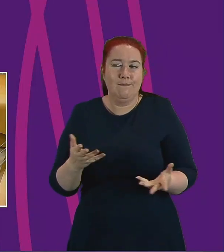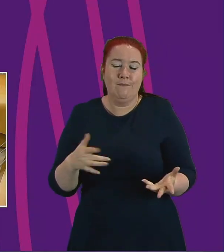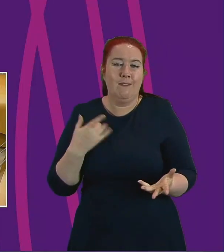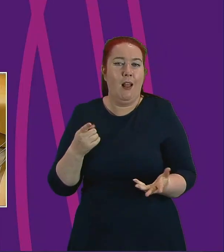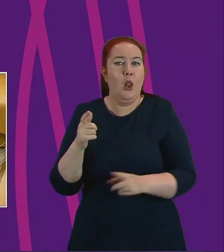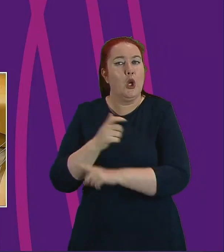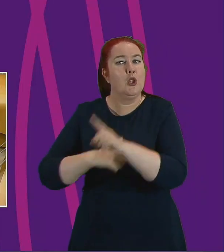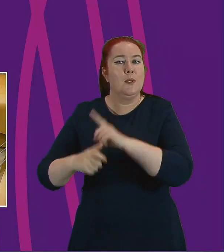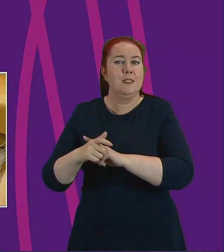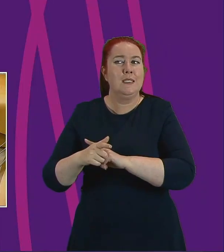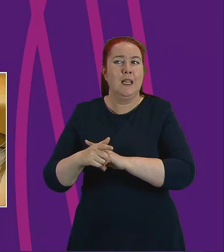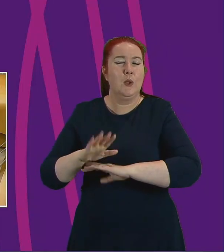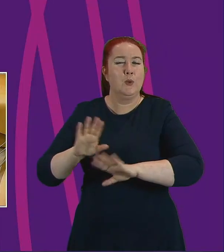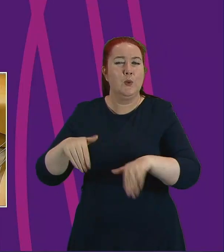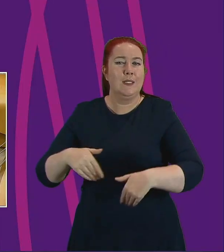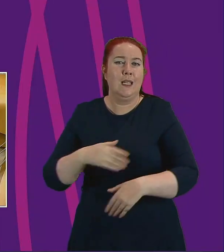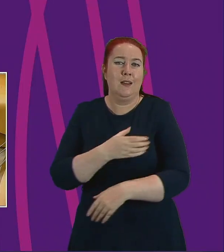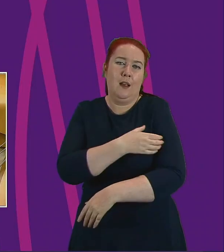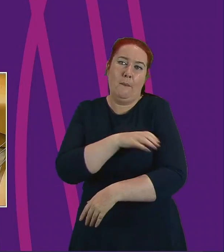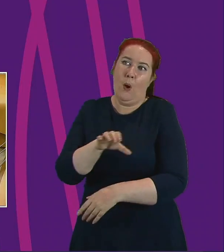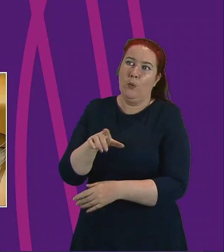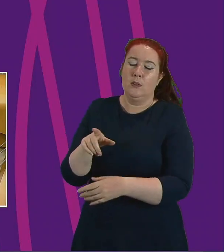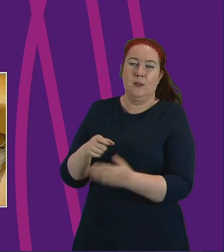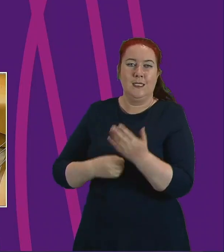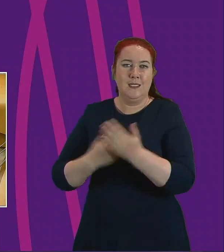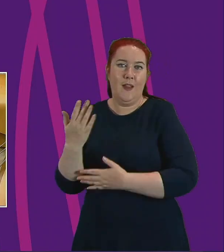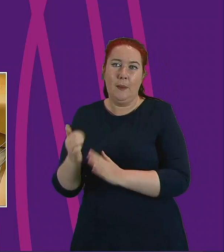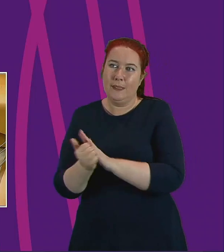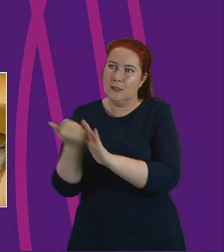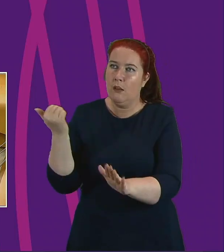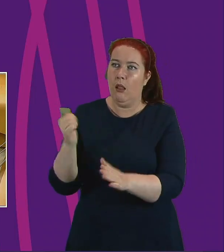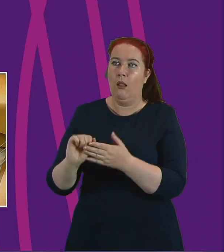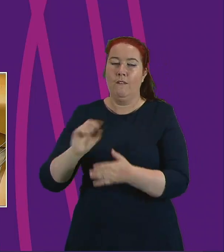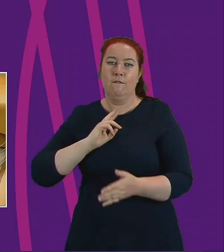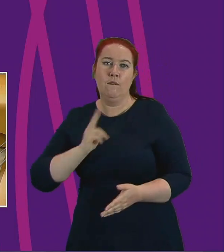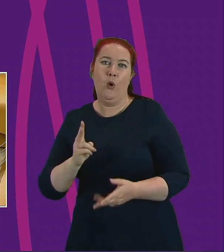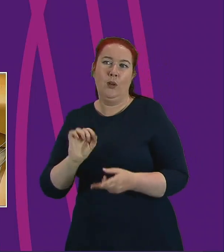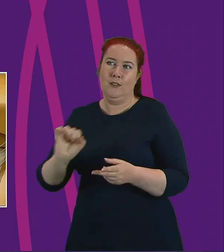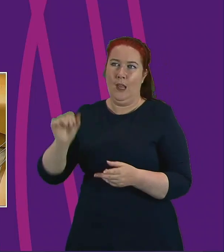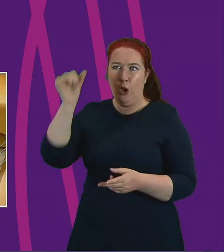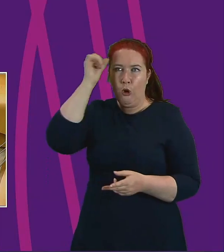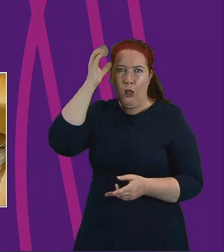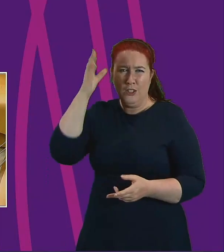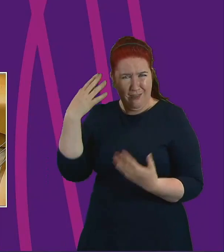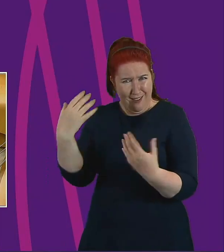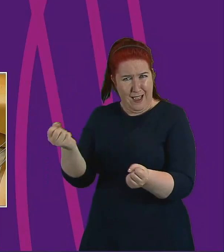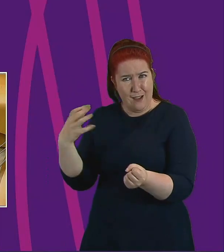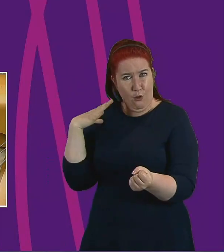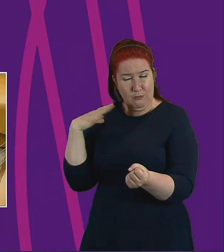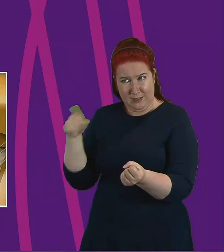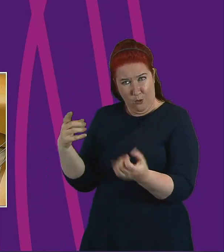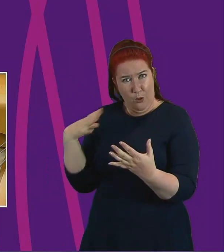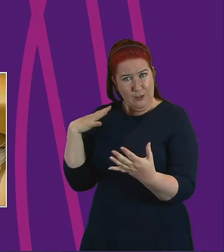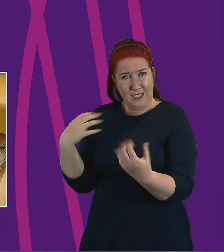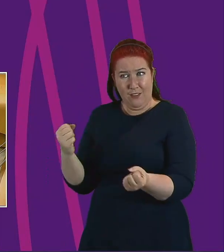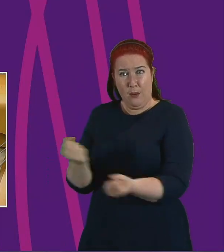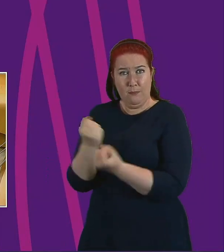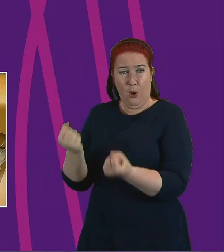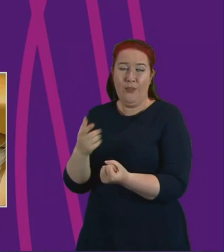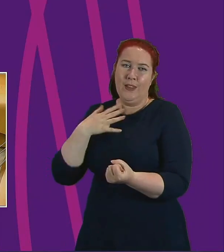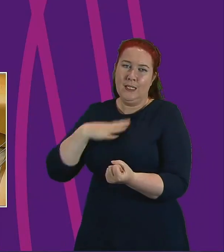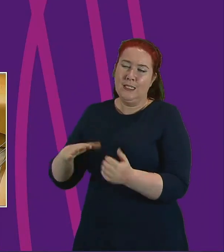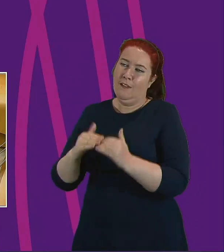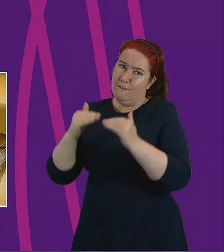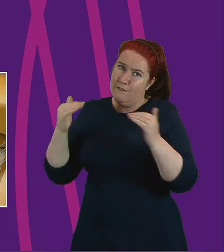don't need empowered in the sense of developing skills, a voice or knowledge. They have all that already. They are powerful. They need a fair distribution of